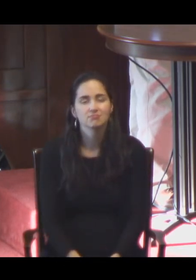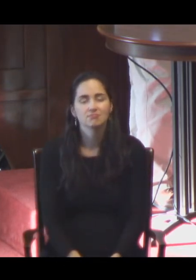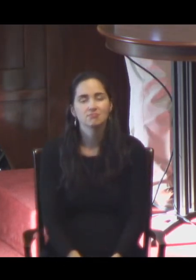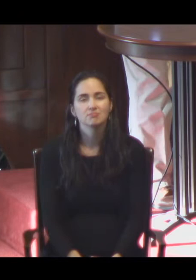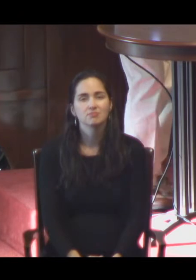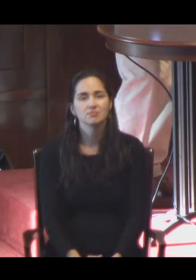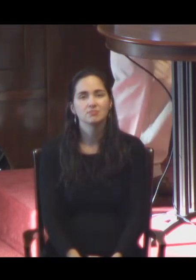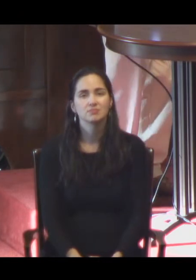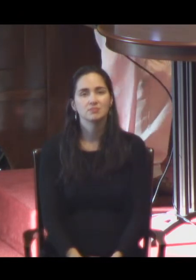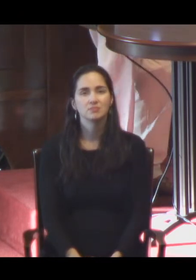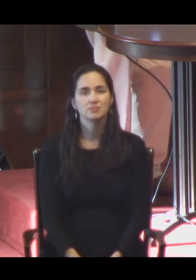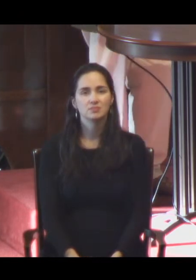You feel the tension building.